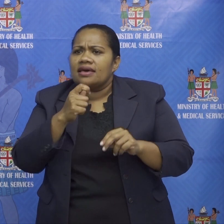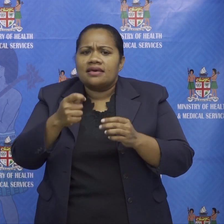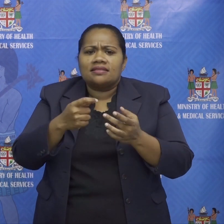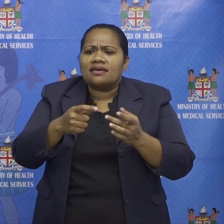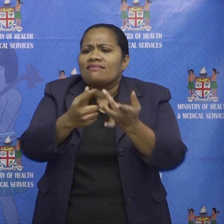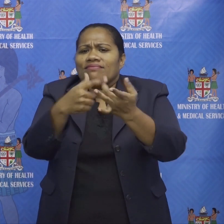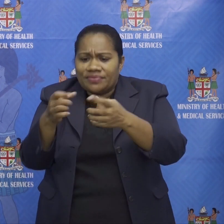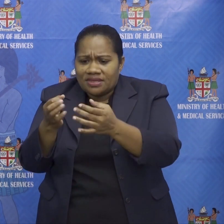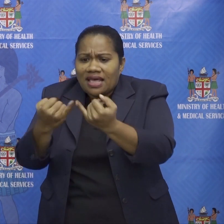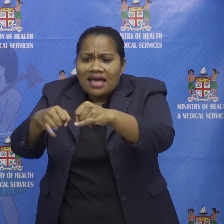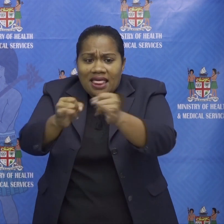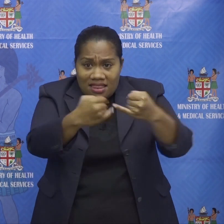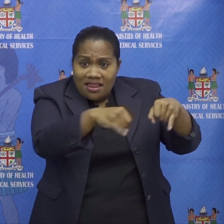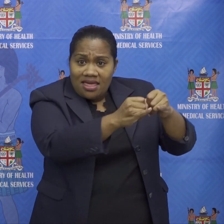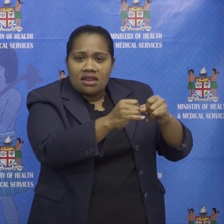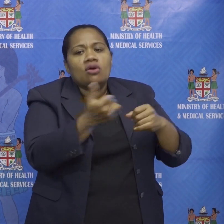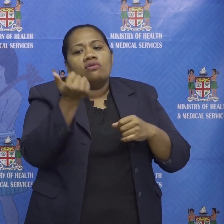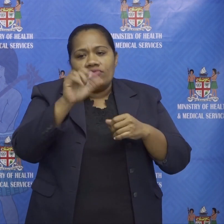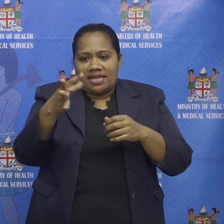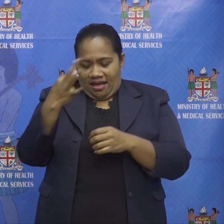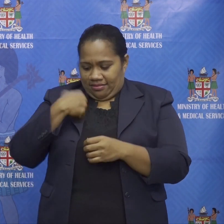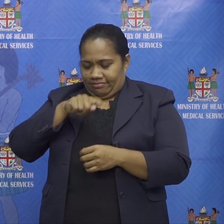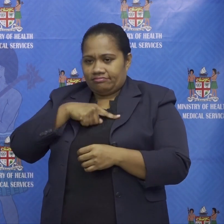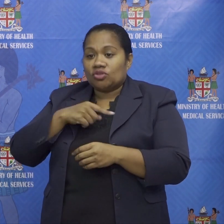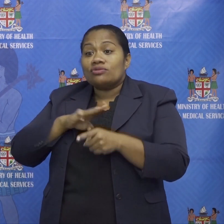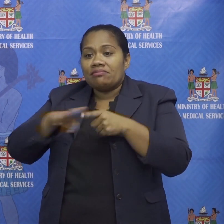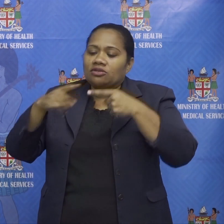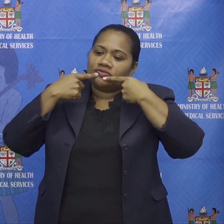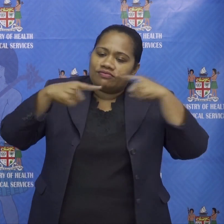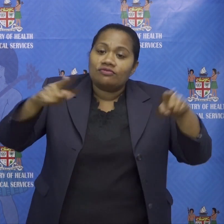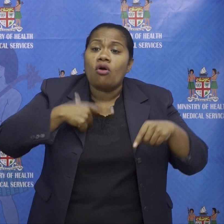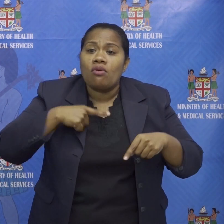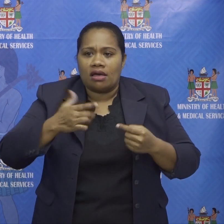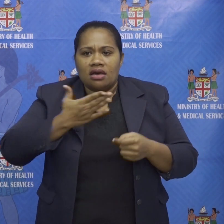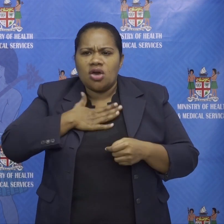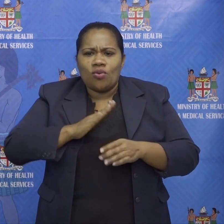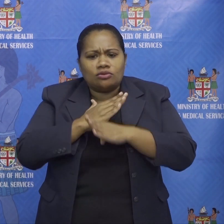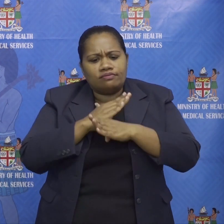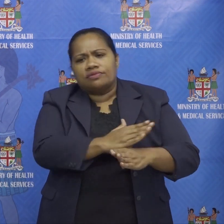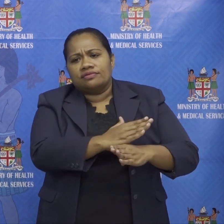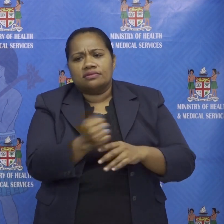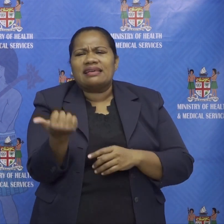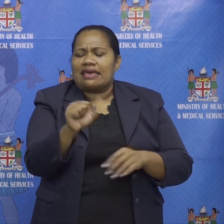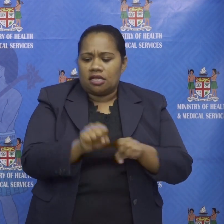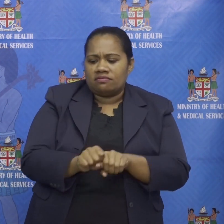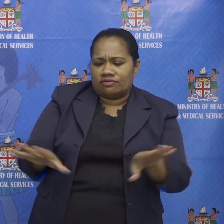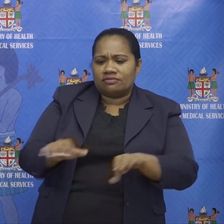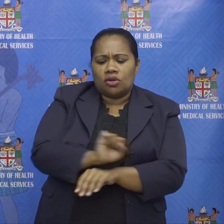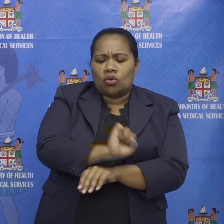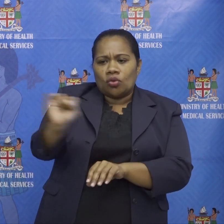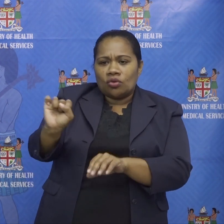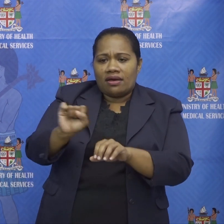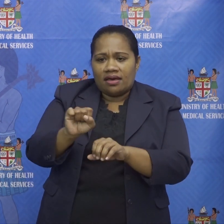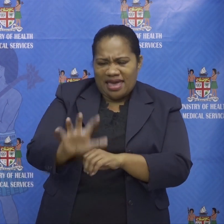islands have asked us if we could put that message out because just in case they want to prevent any spread um to their area